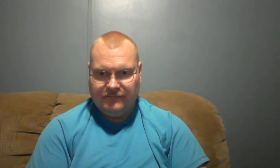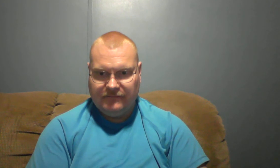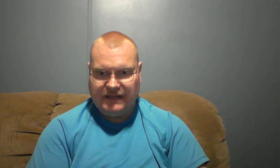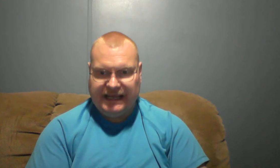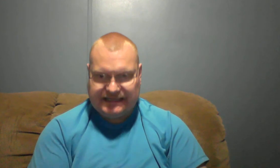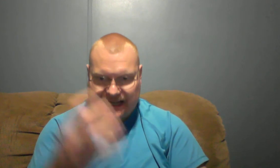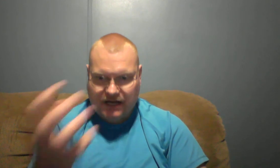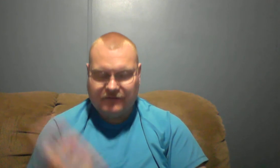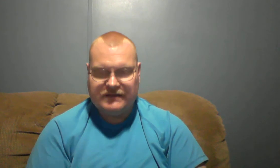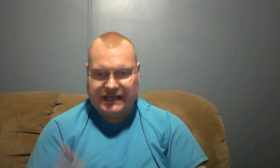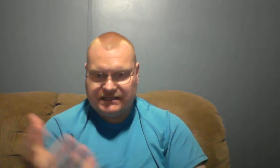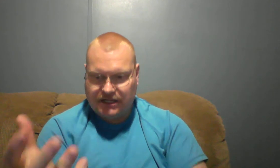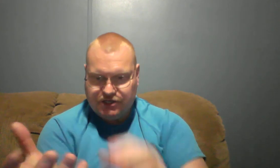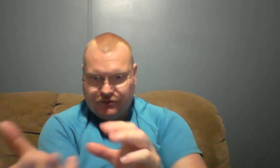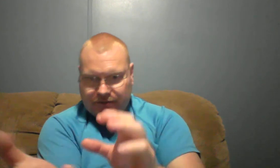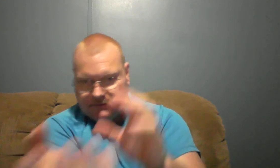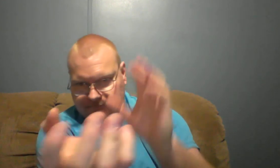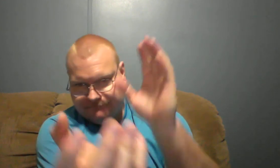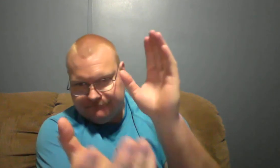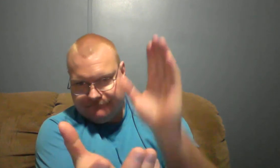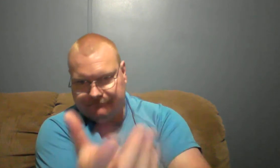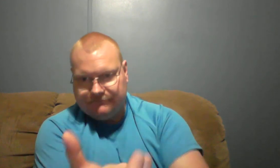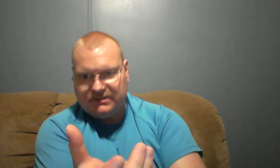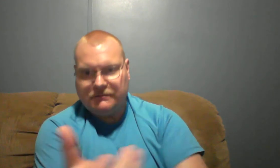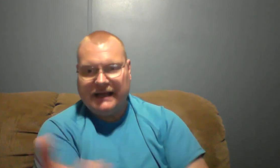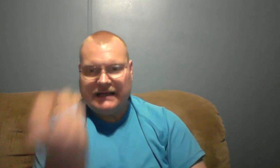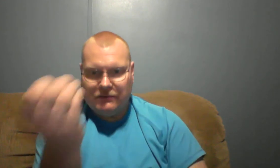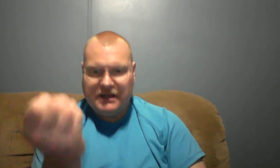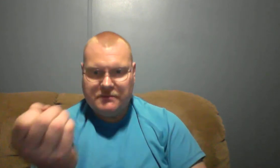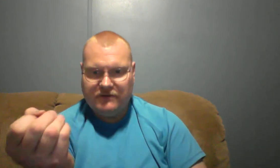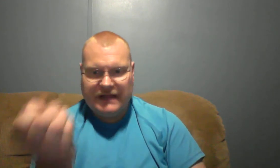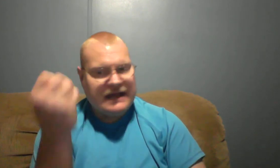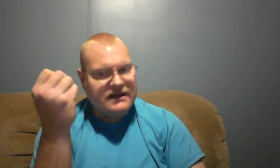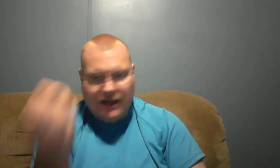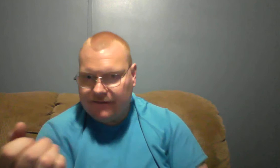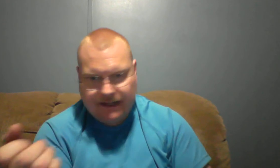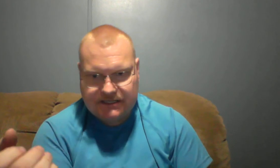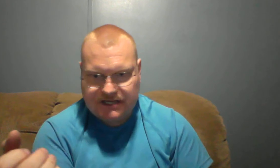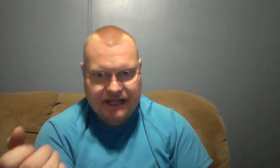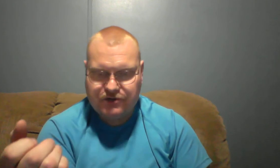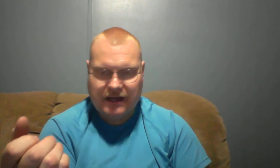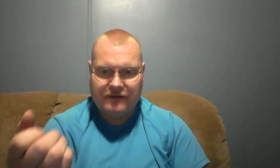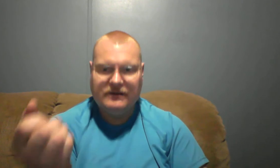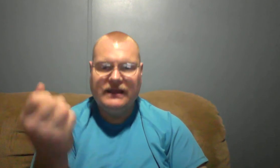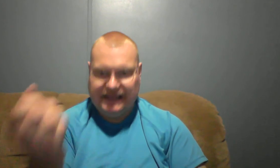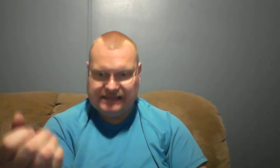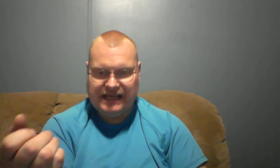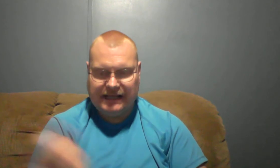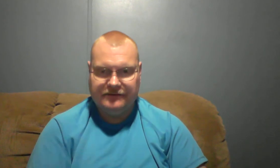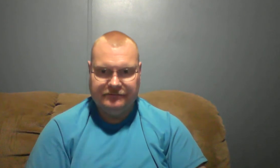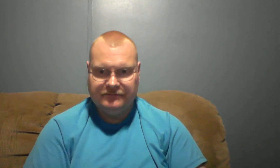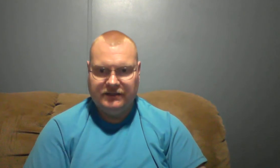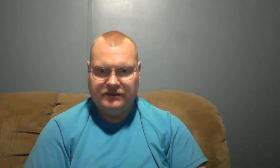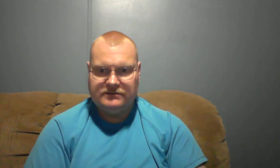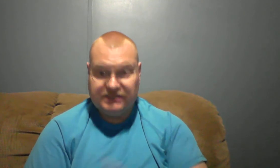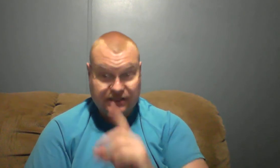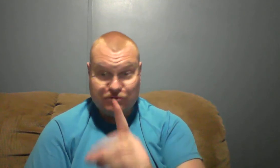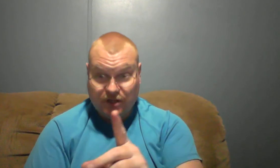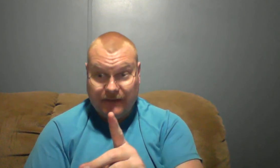he can take care of that he's got you smack dab right in the middle of your hand nothing can snatch you out of his hand just don't jump out